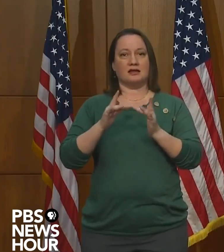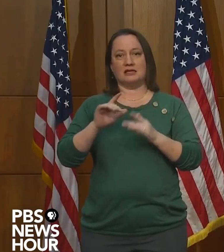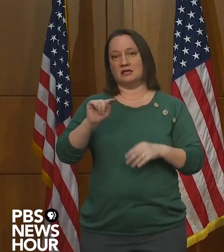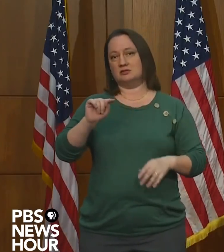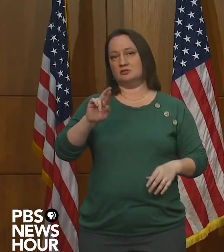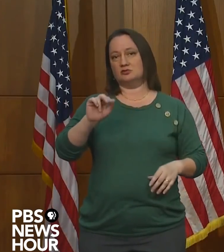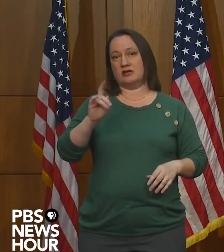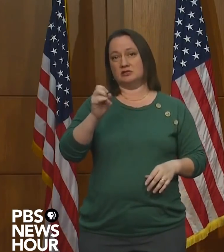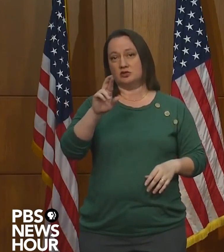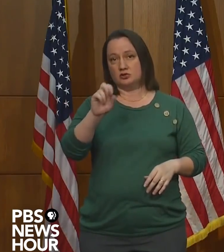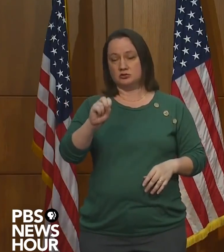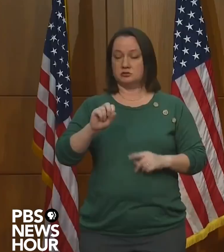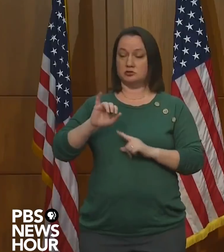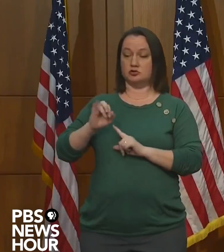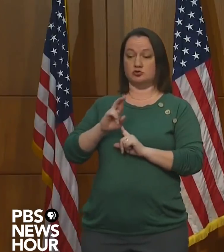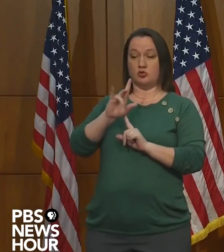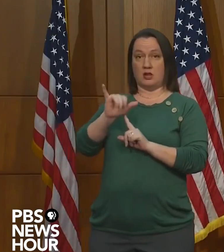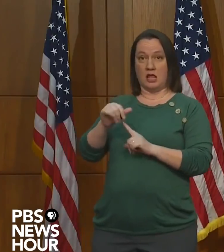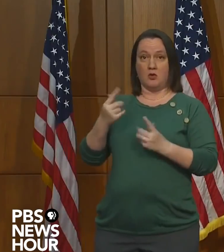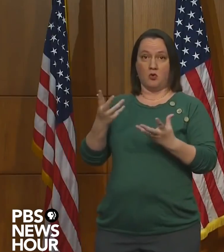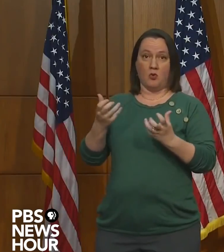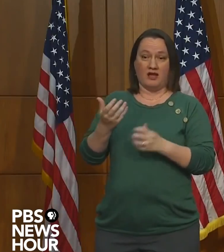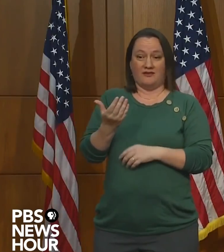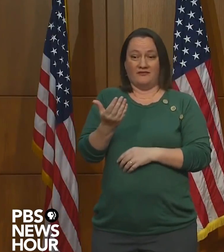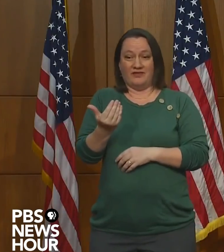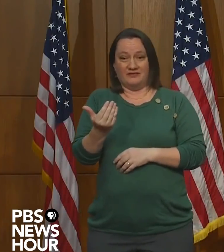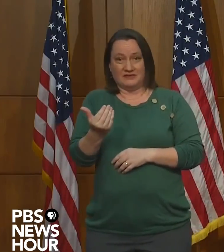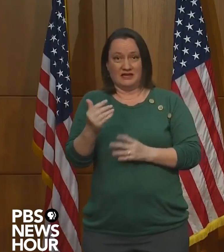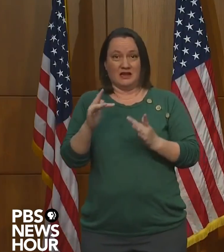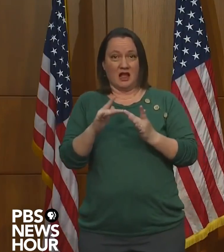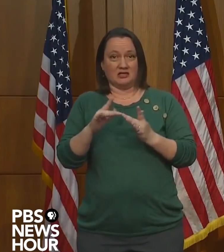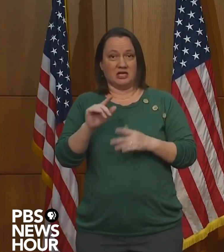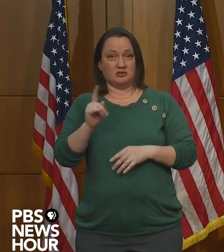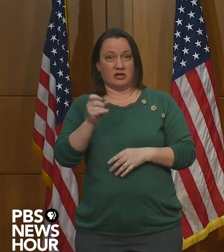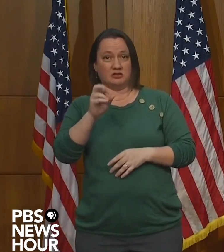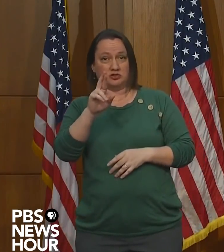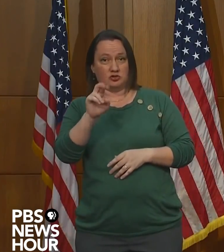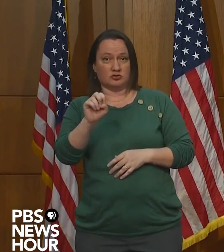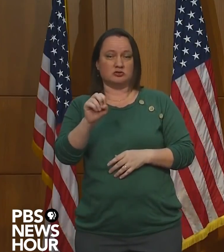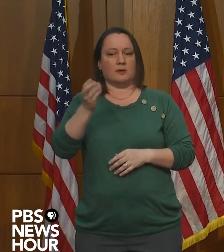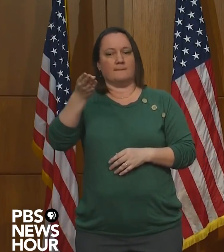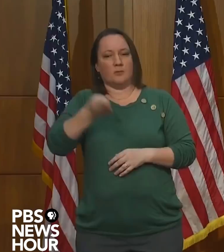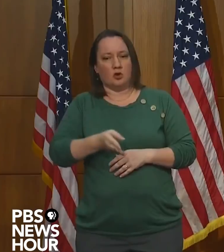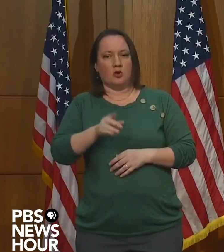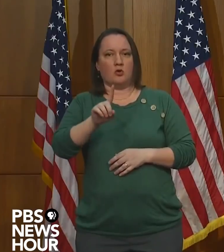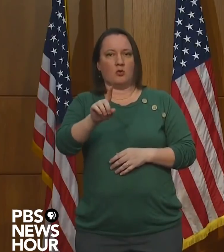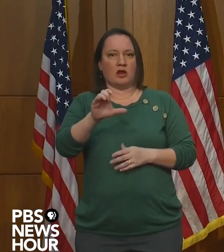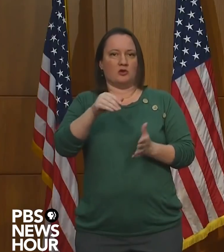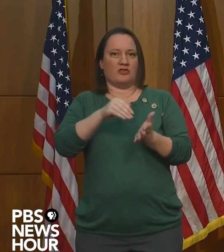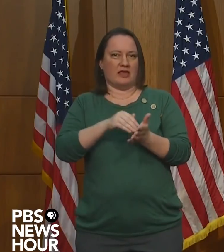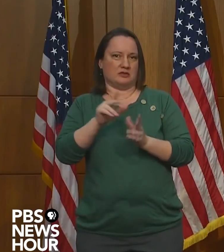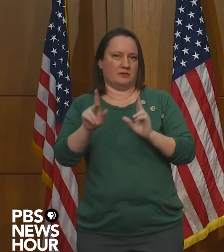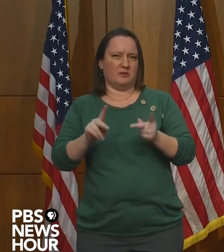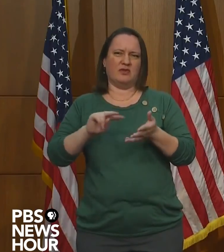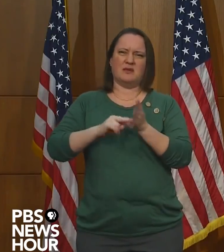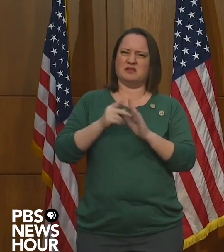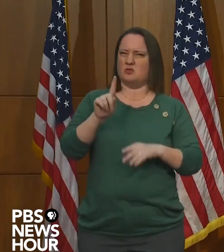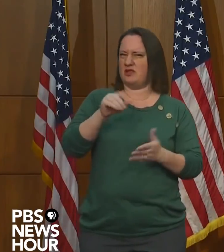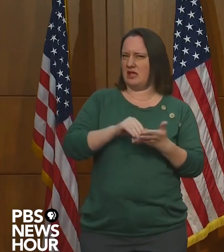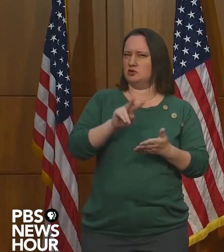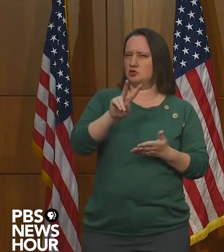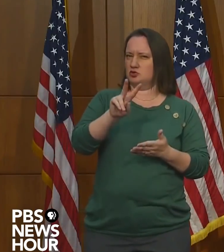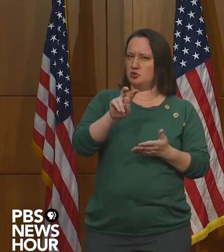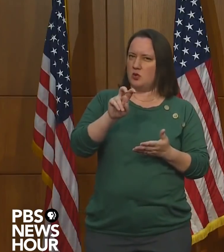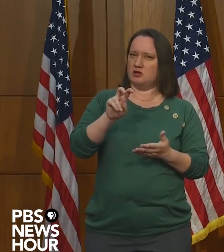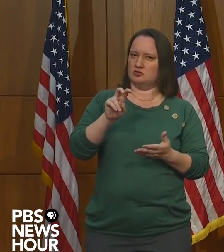we're aiming for 15 contact tracers for every 100,000 people, 1,200. Right now,